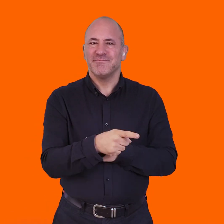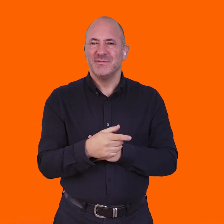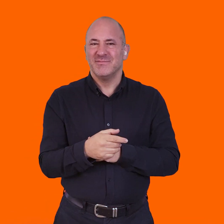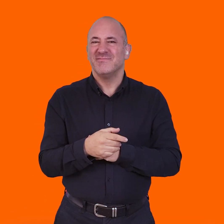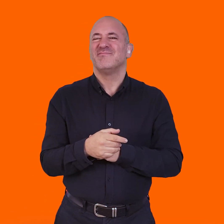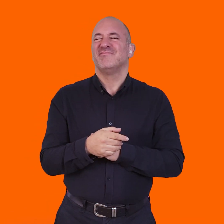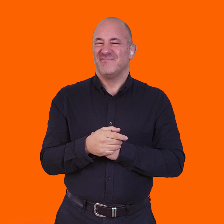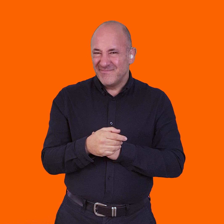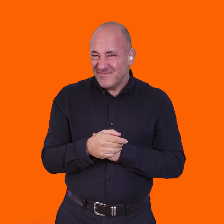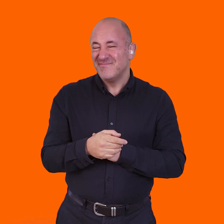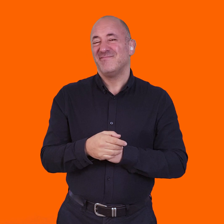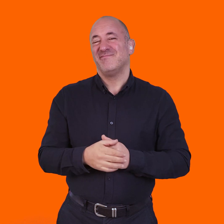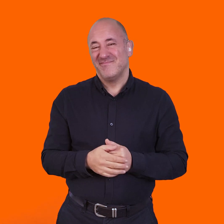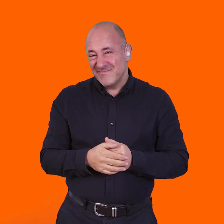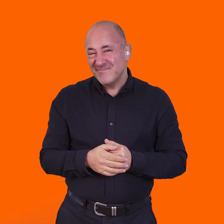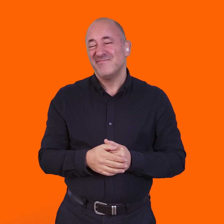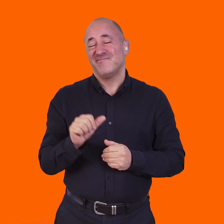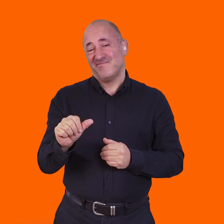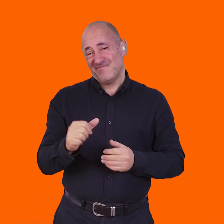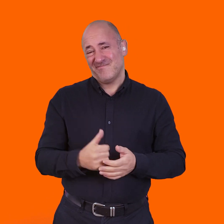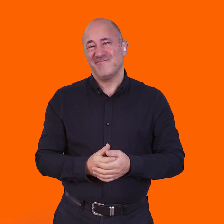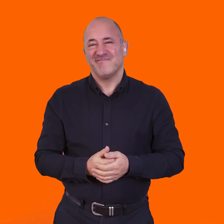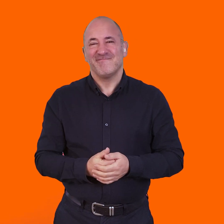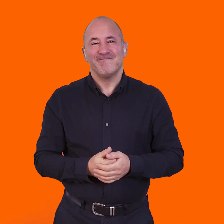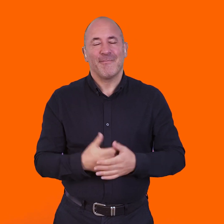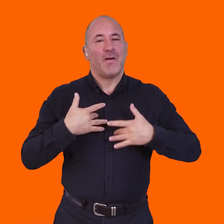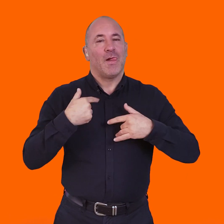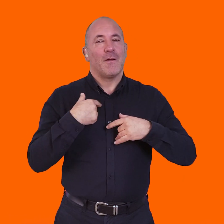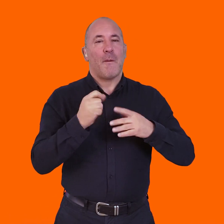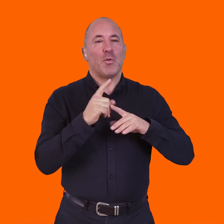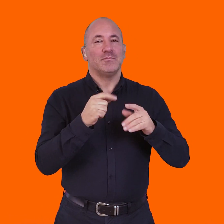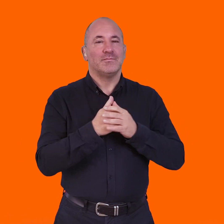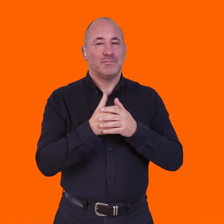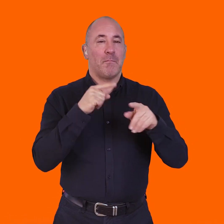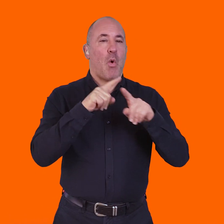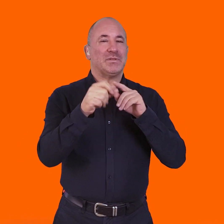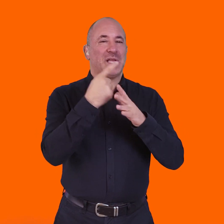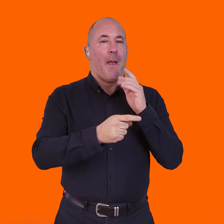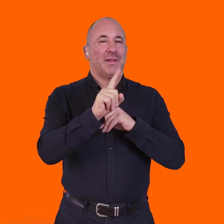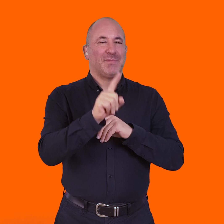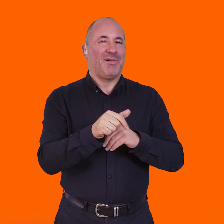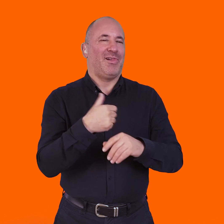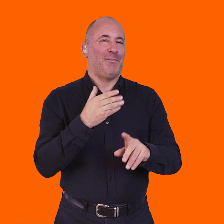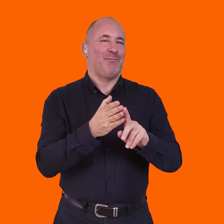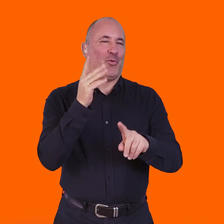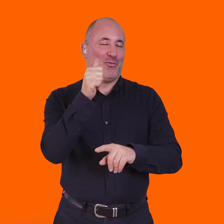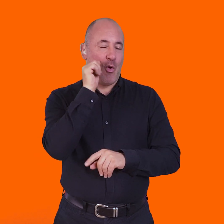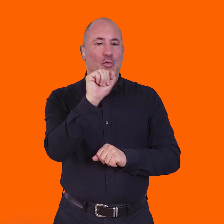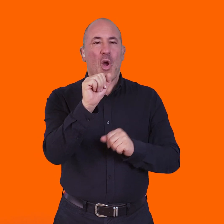you know, often the prohibitive costs. Yeah. Because I think also what happens, I think most people will be familiar